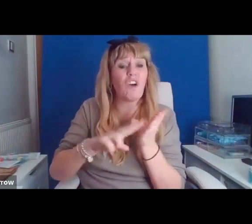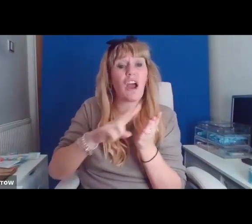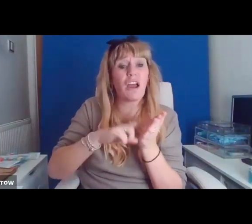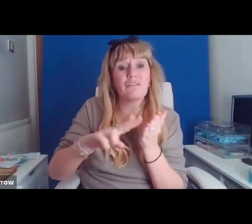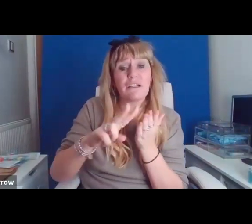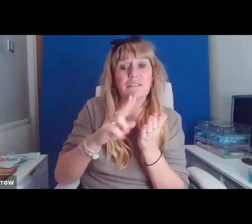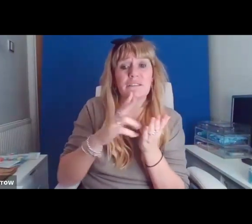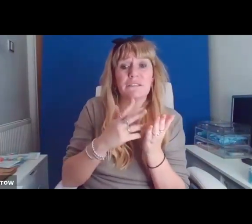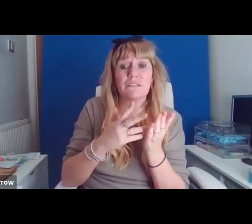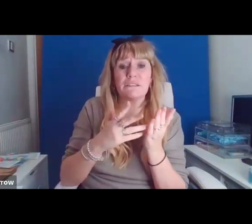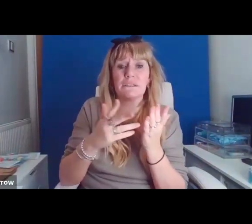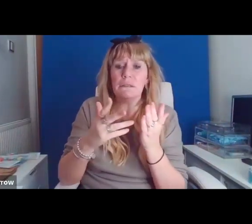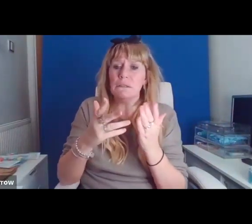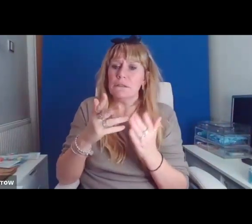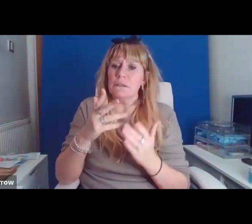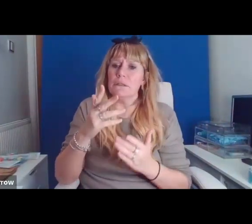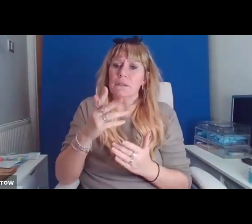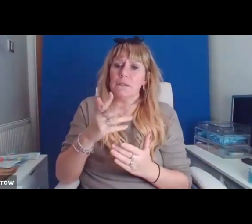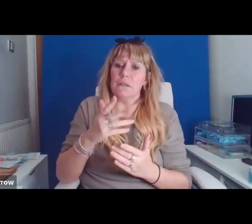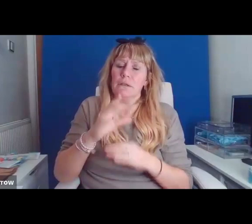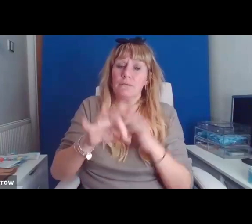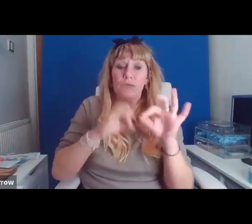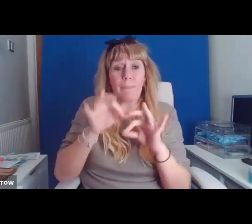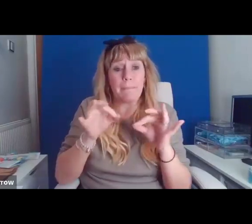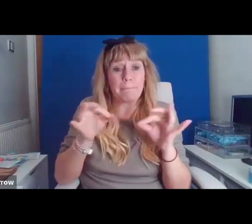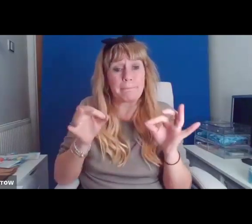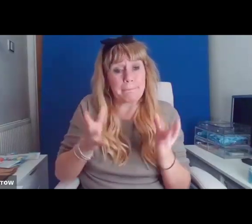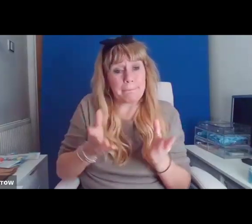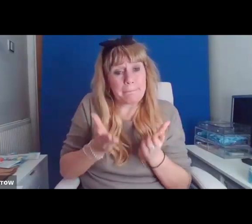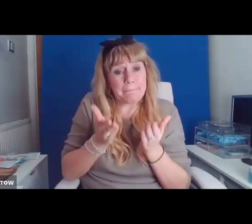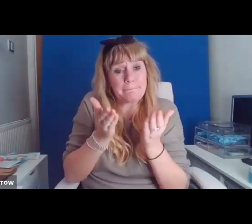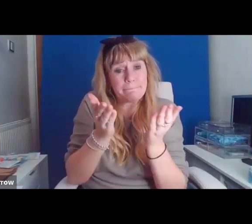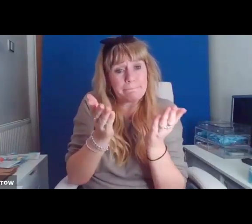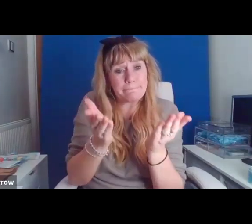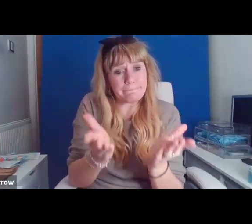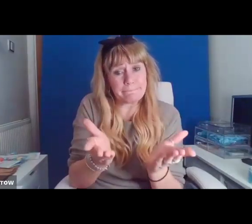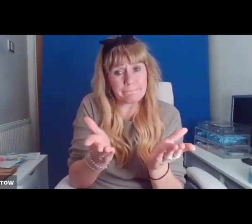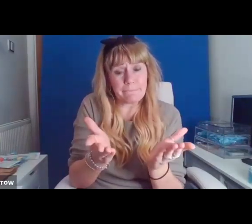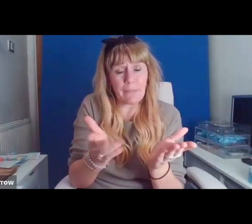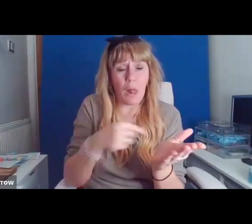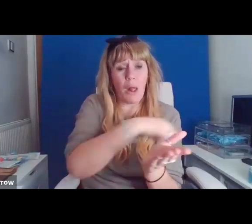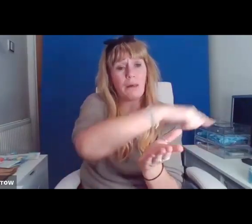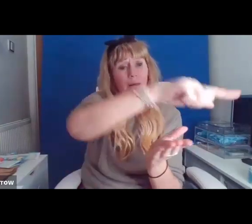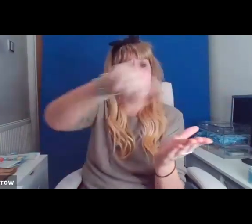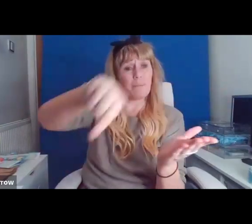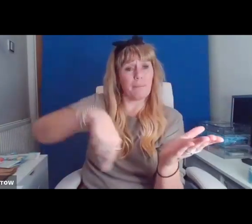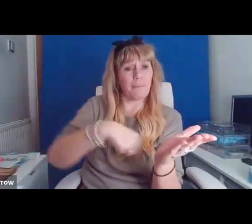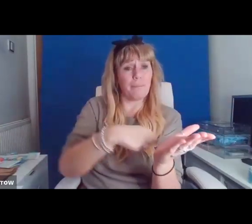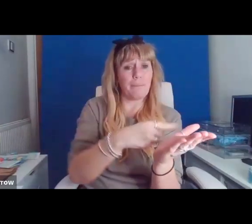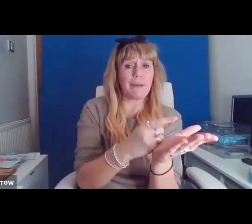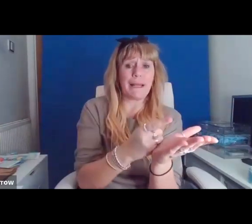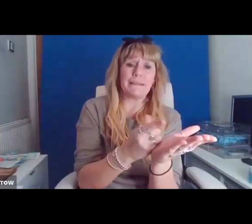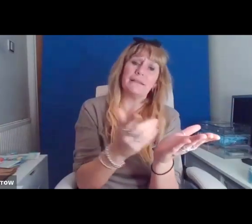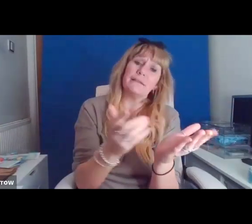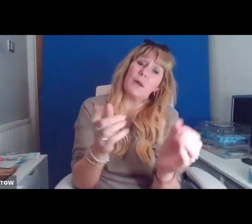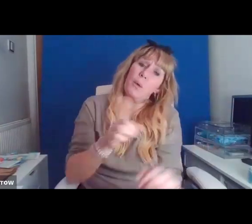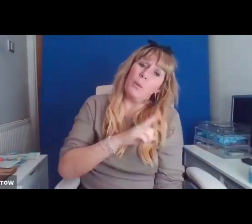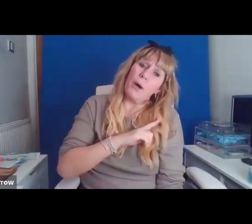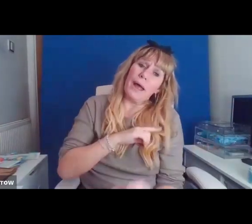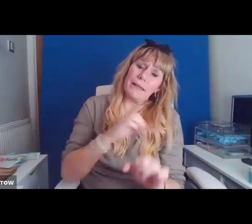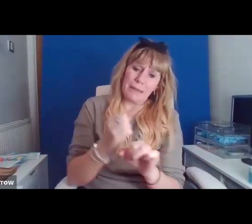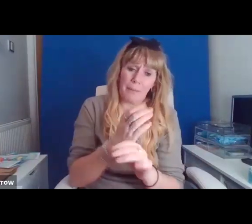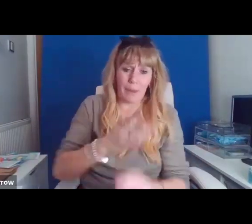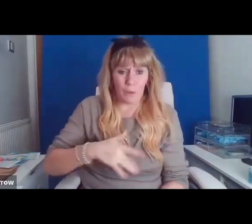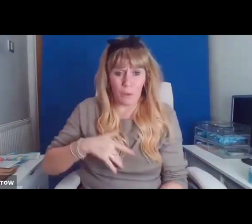I serve you up four gauzy metaphors on palette platters to paint the scents of interior